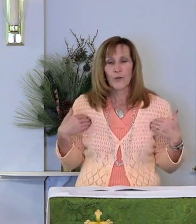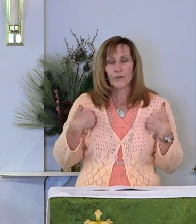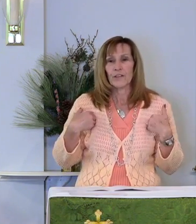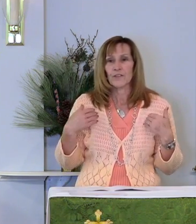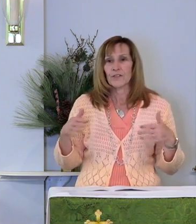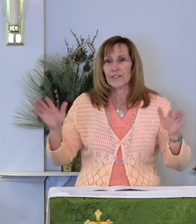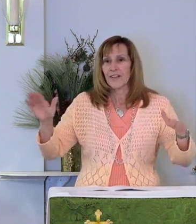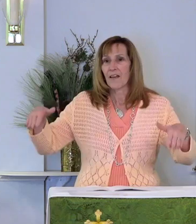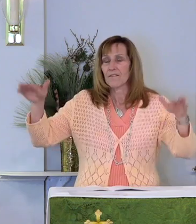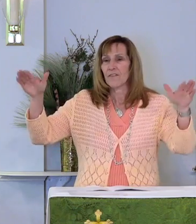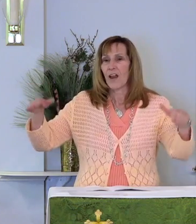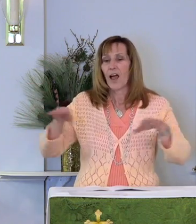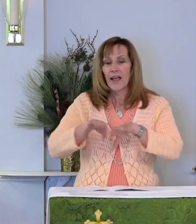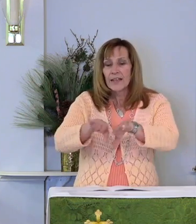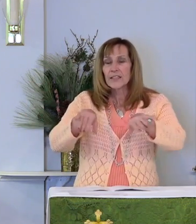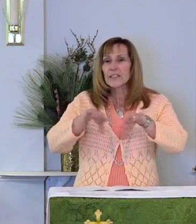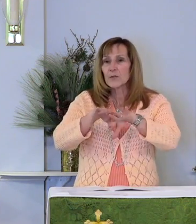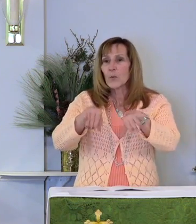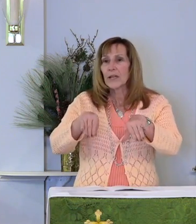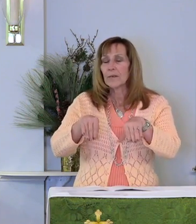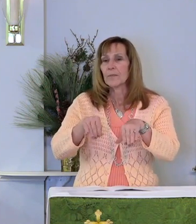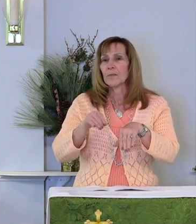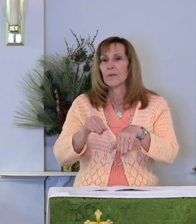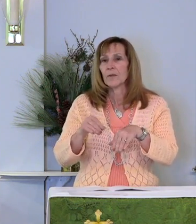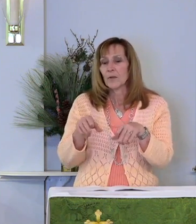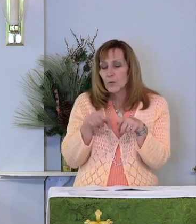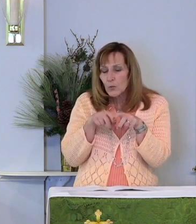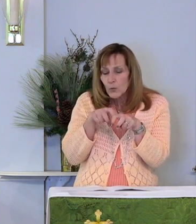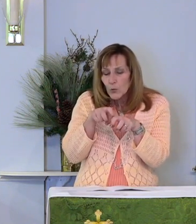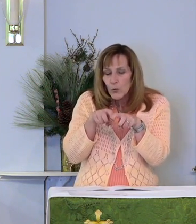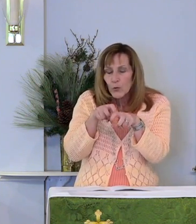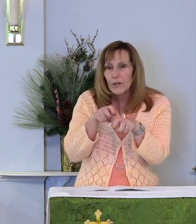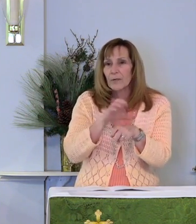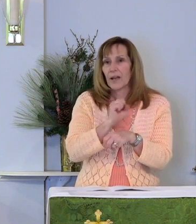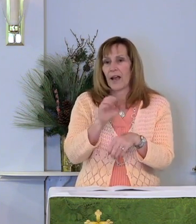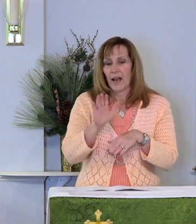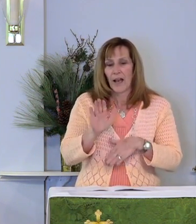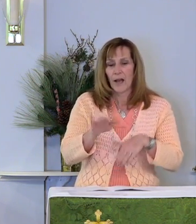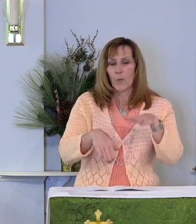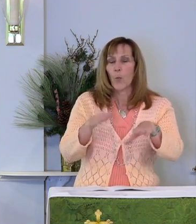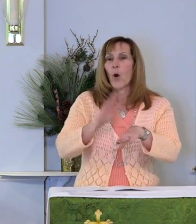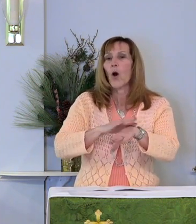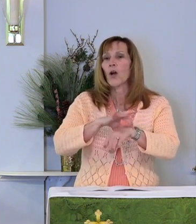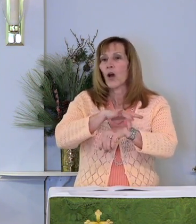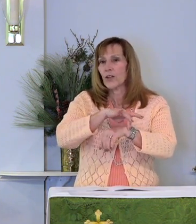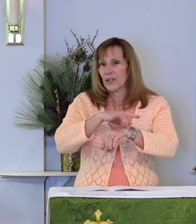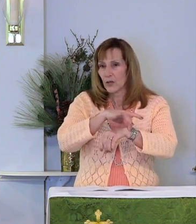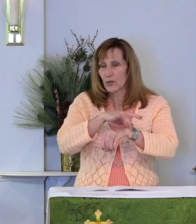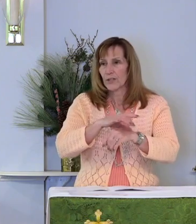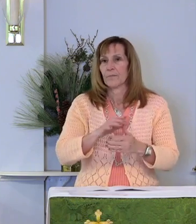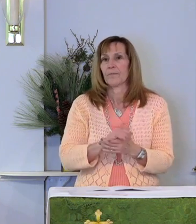fly, swim, creep, and walk upon the earth.